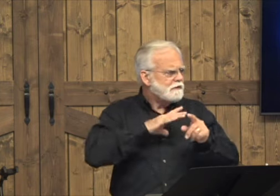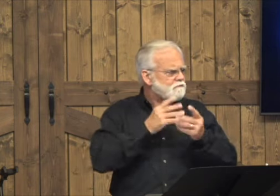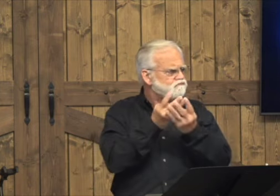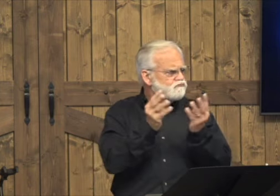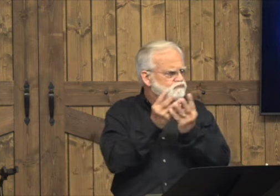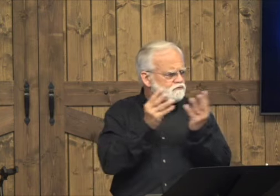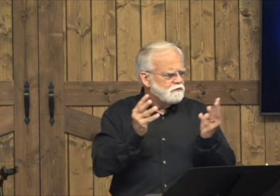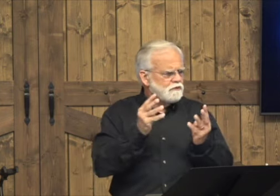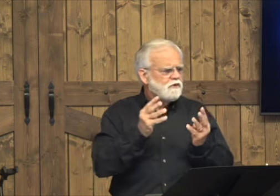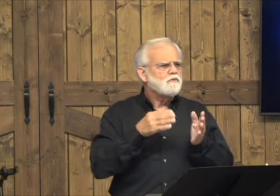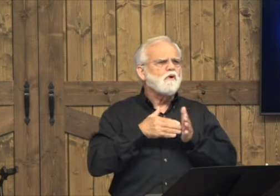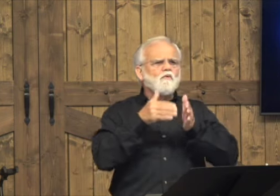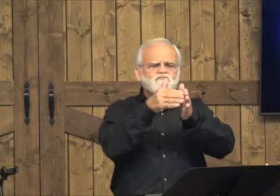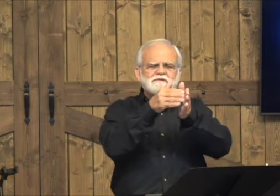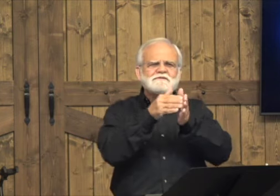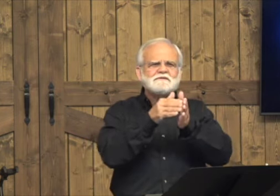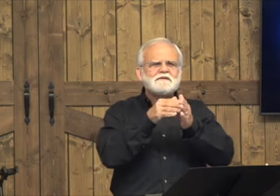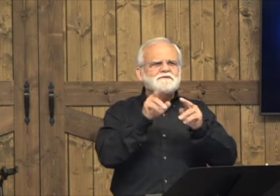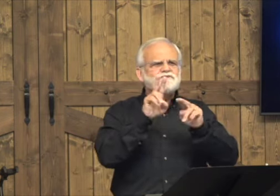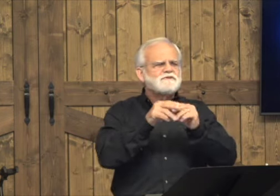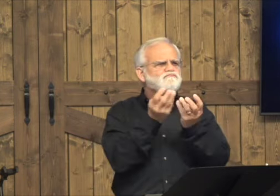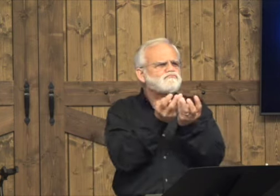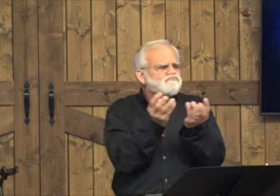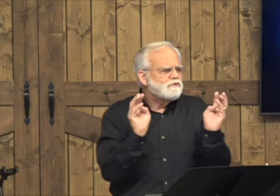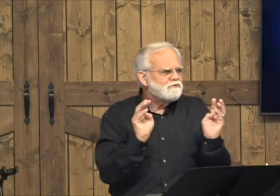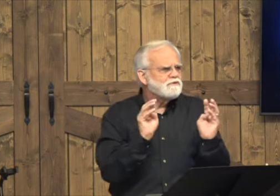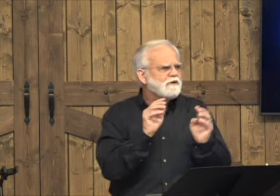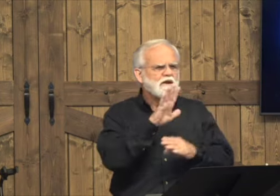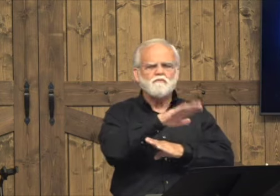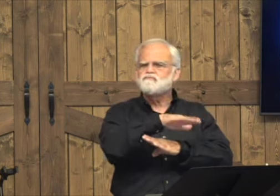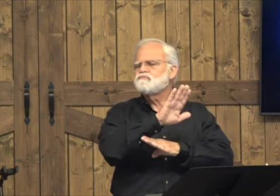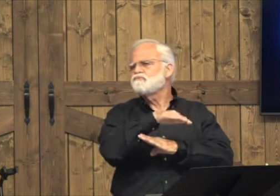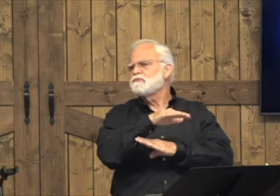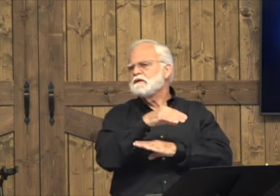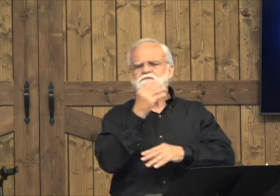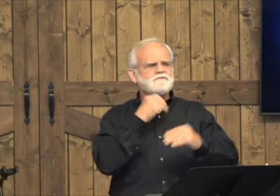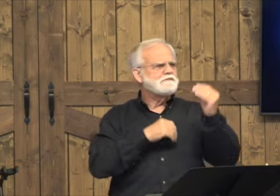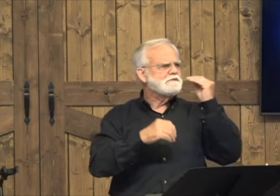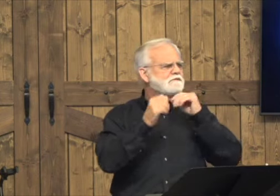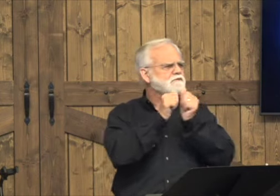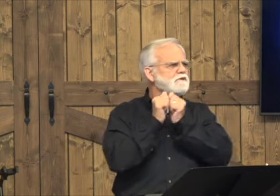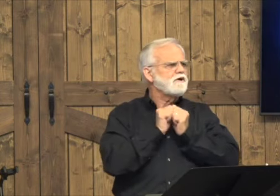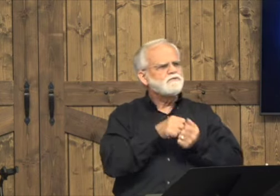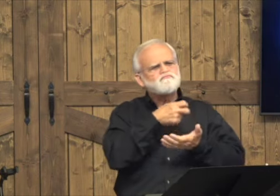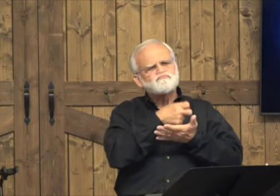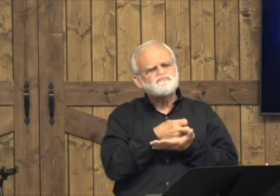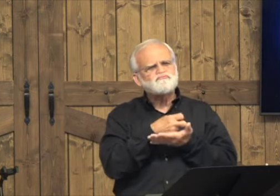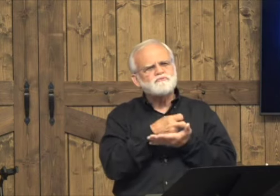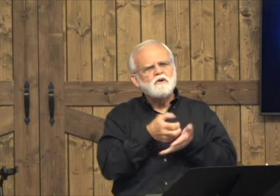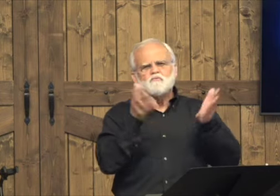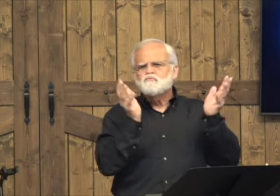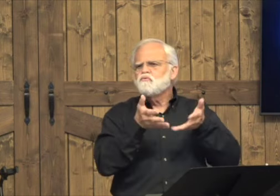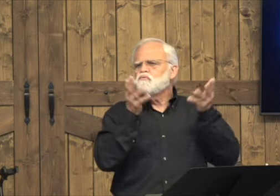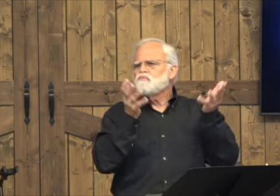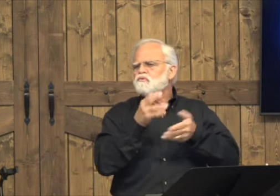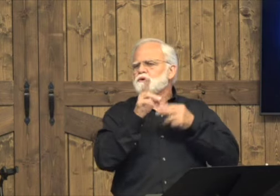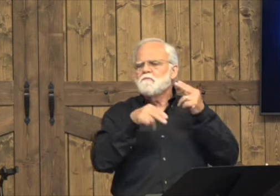There were different religious leaders that would often get together in the afternoon and share food together